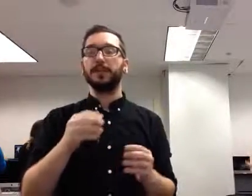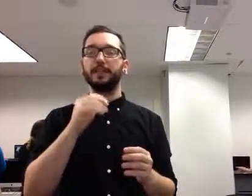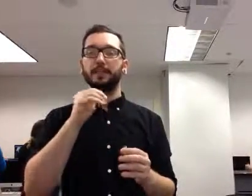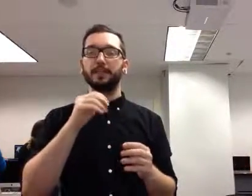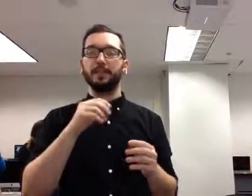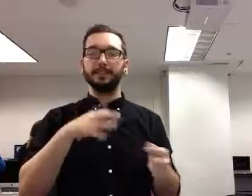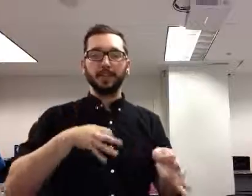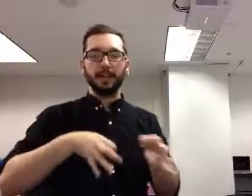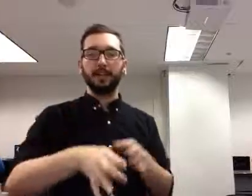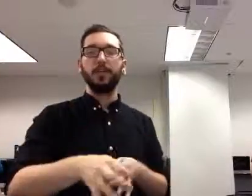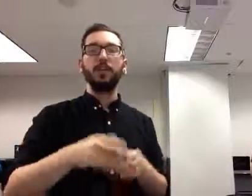Yeah.